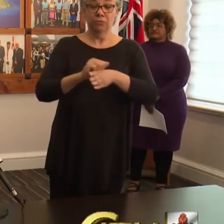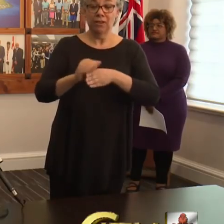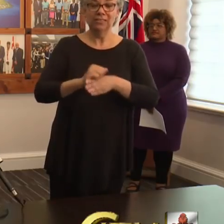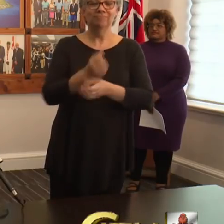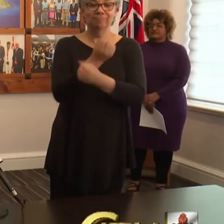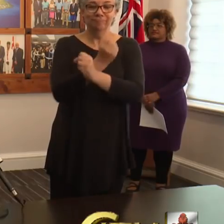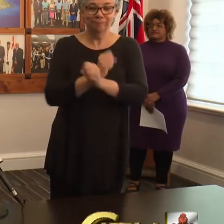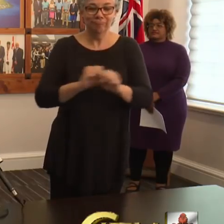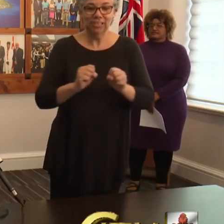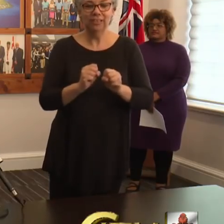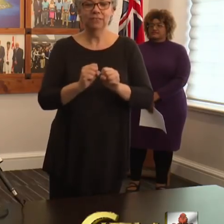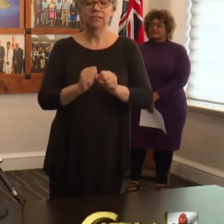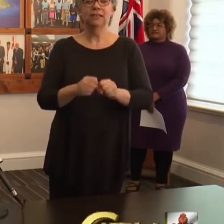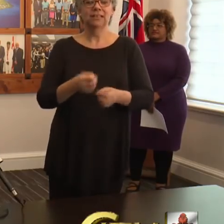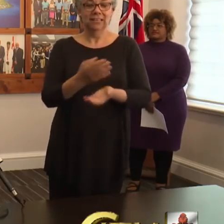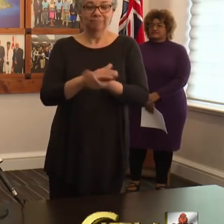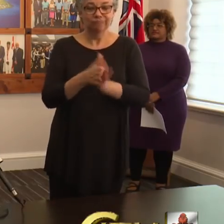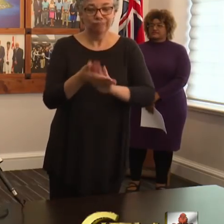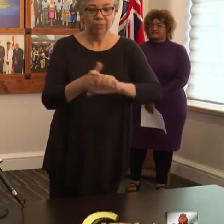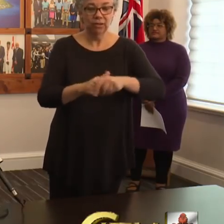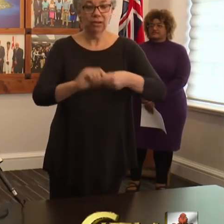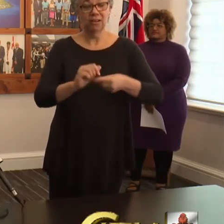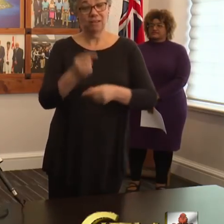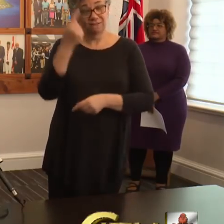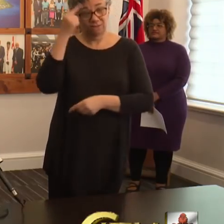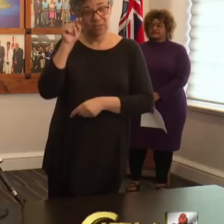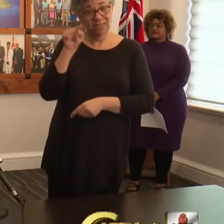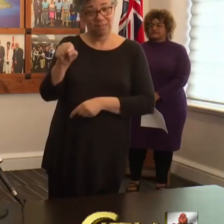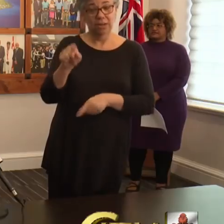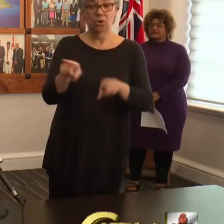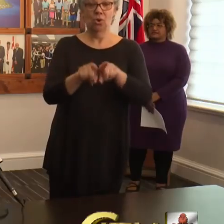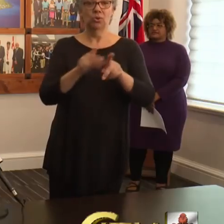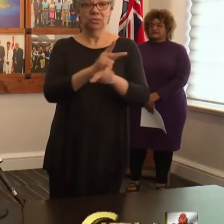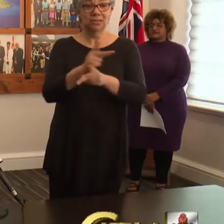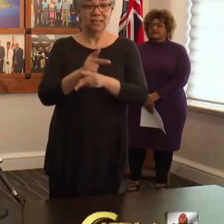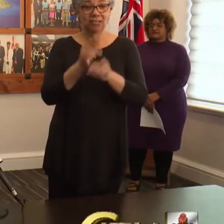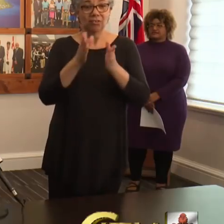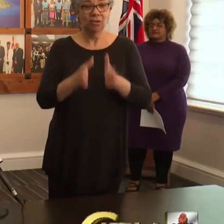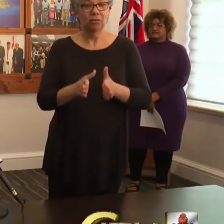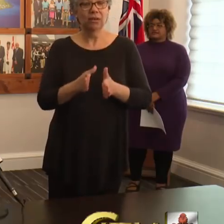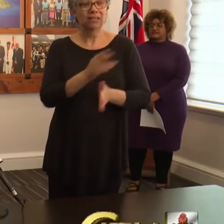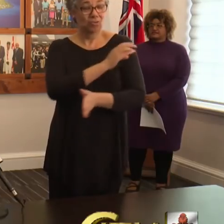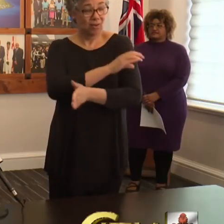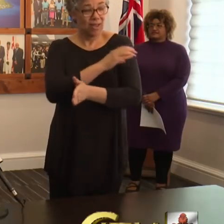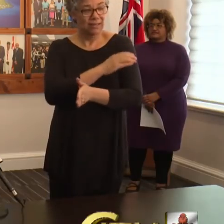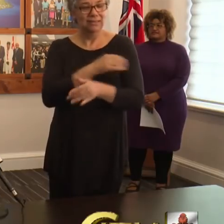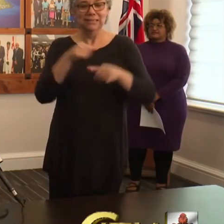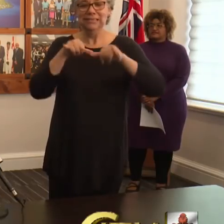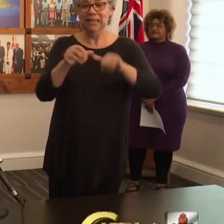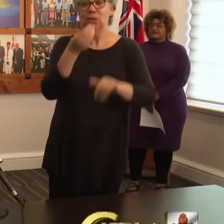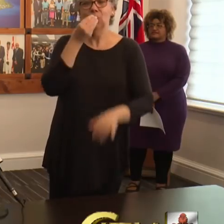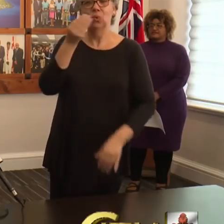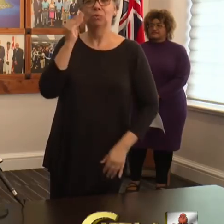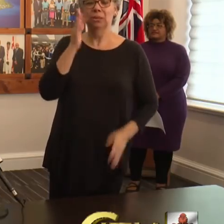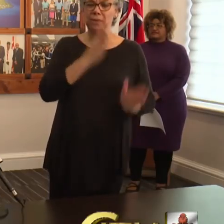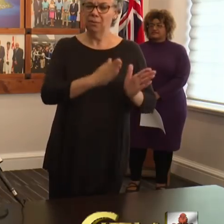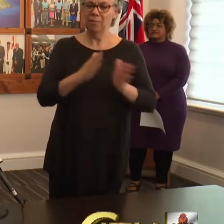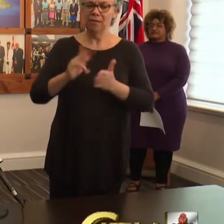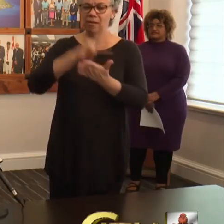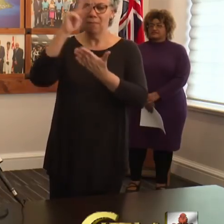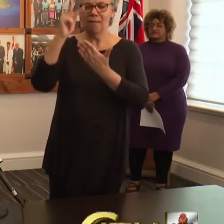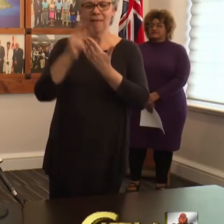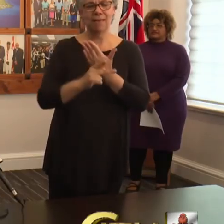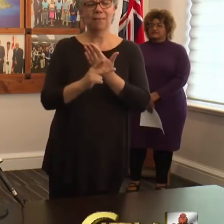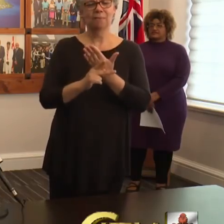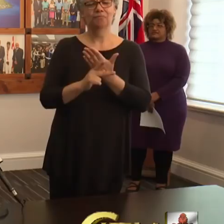for the protection of your client, the caregiver, as well as yourself, staying at home if you are sick, and preparing a plan for